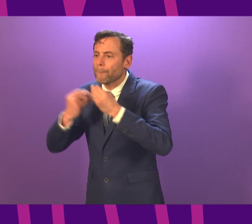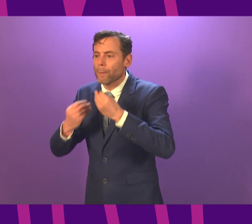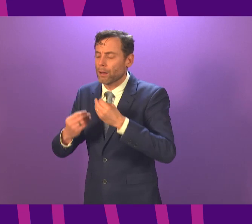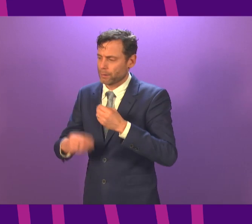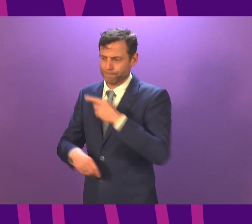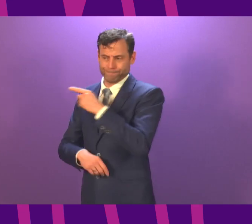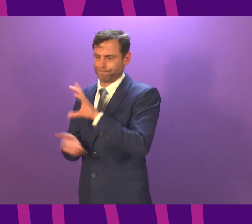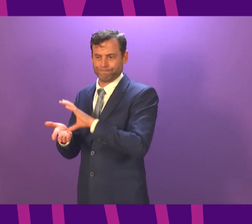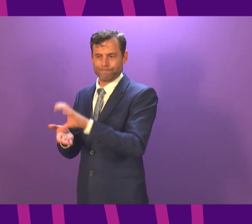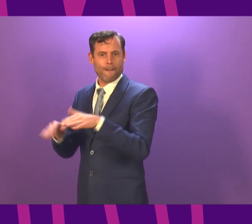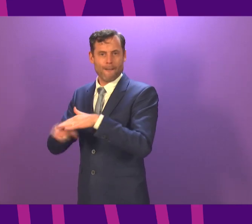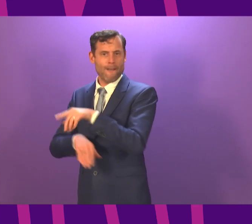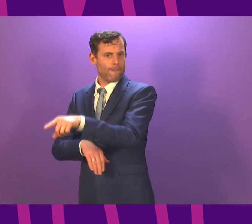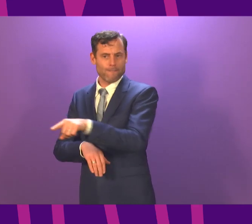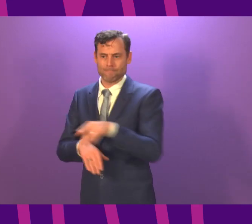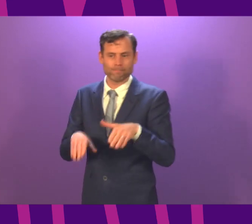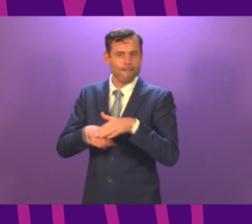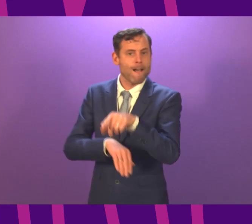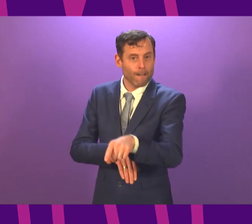prepared to look at that and see what more can be done.